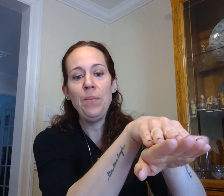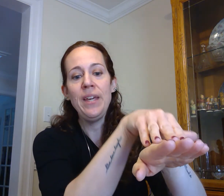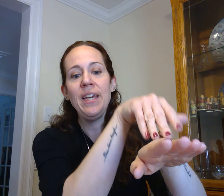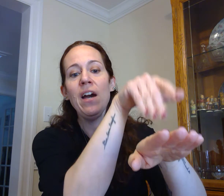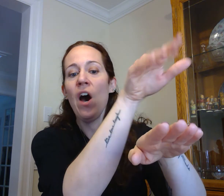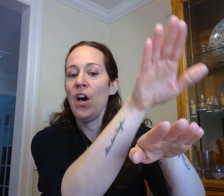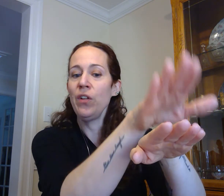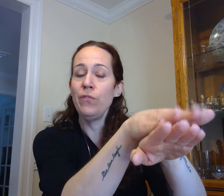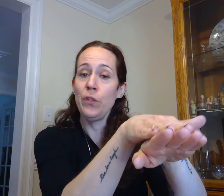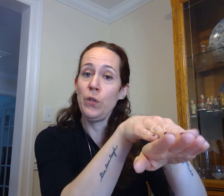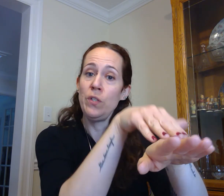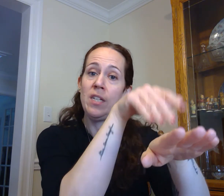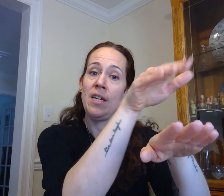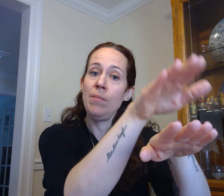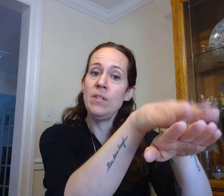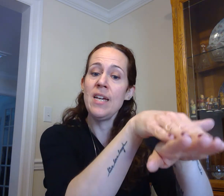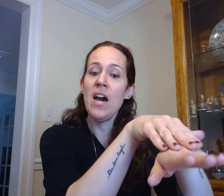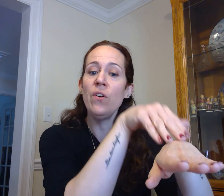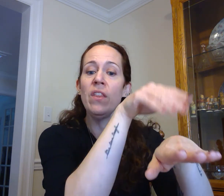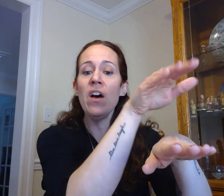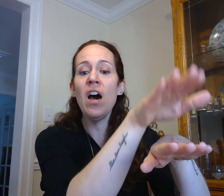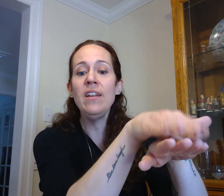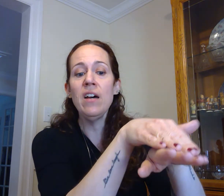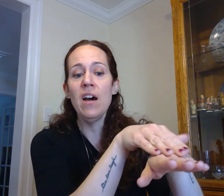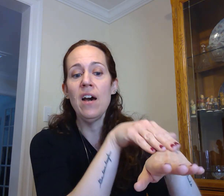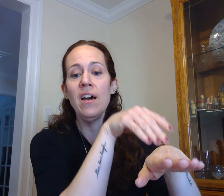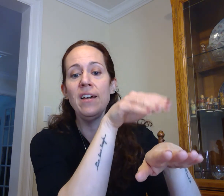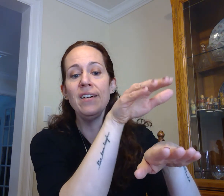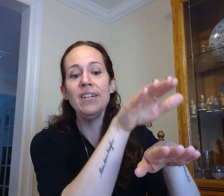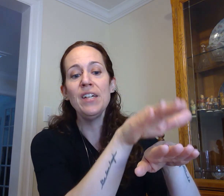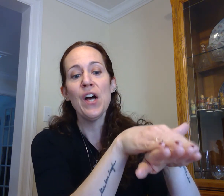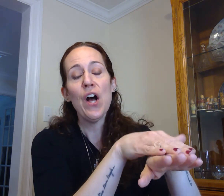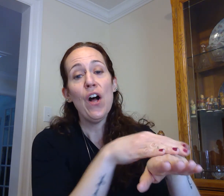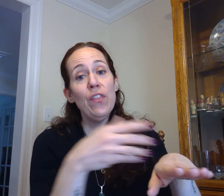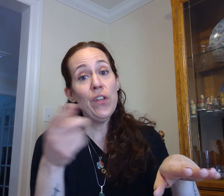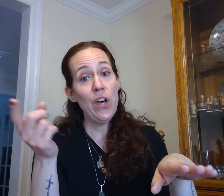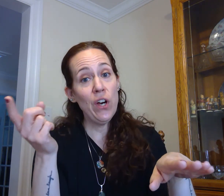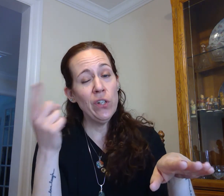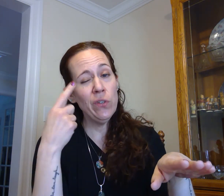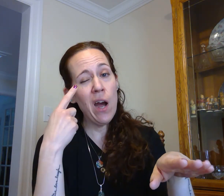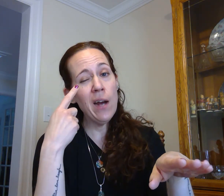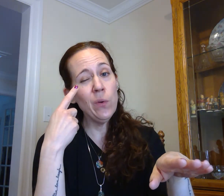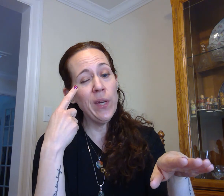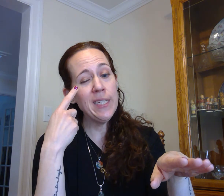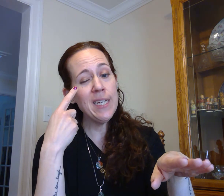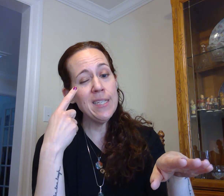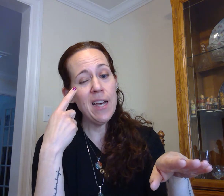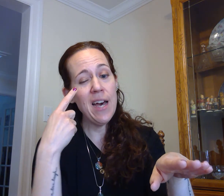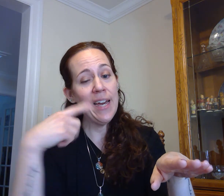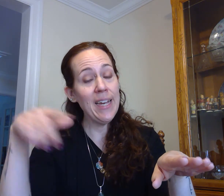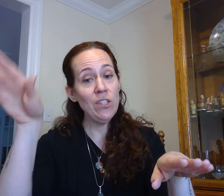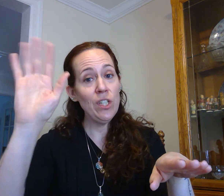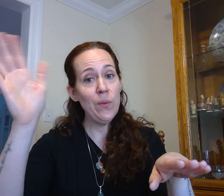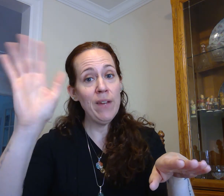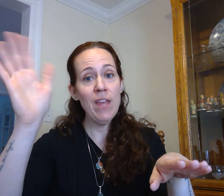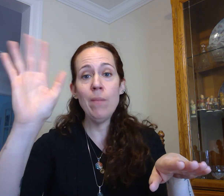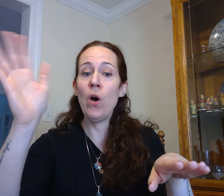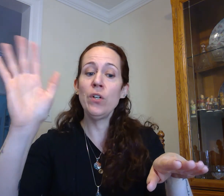be I'll float him down the Nile the crook winked his eye as she weaved them all